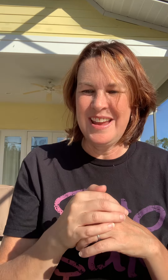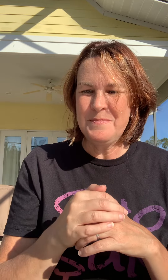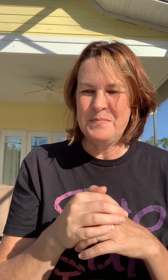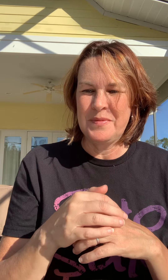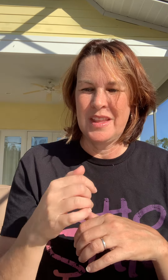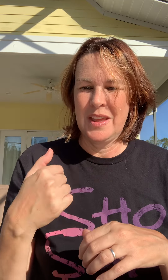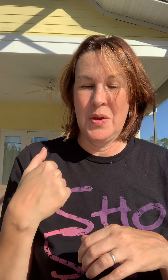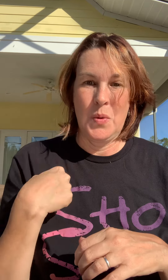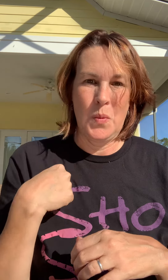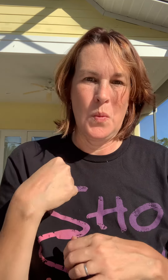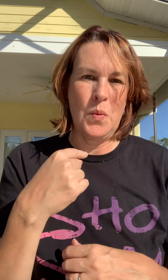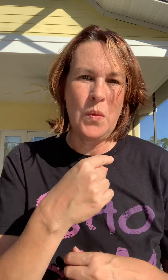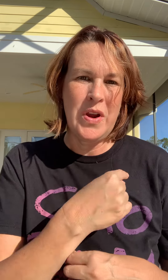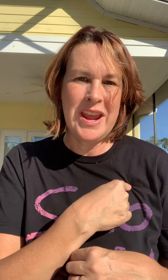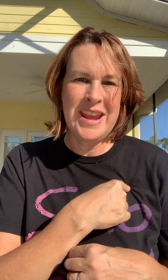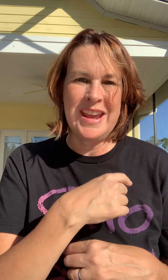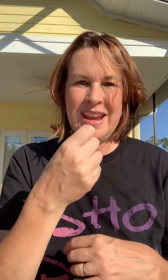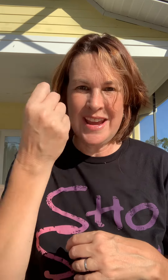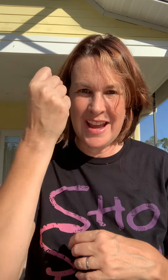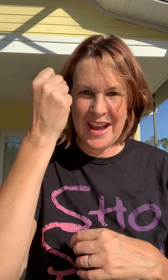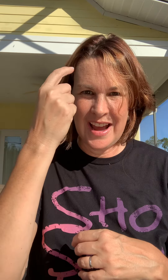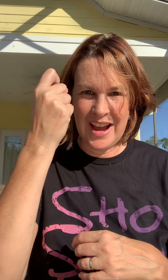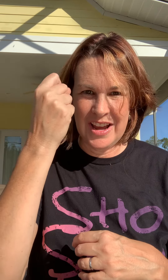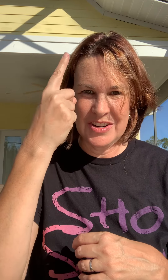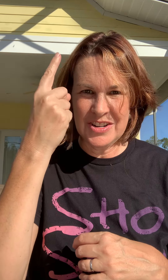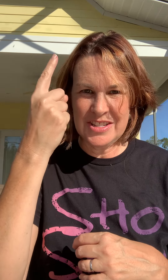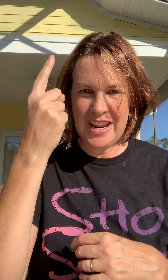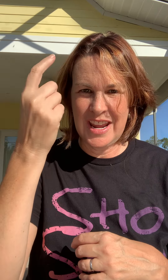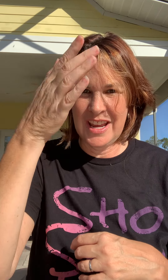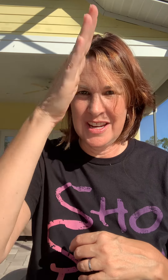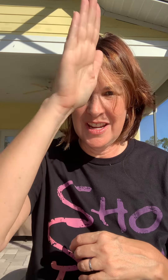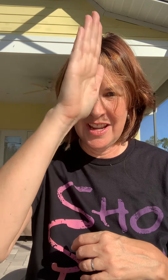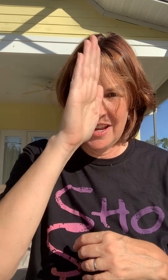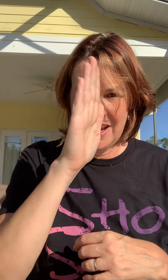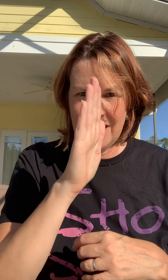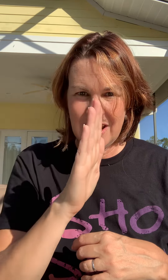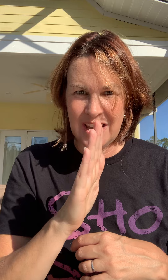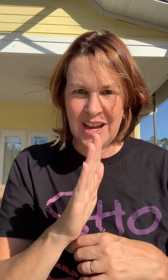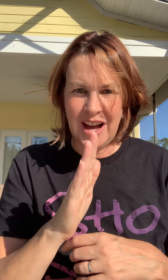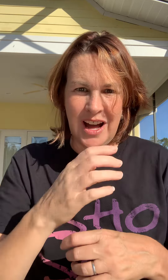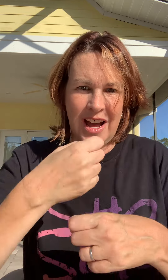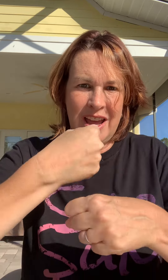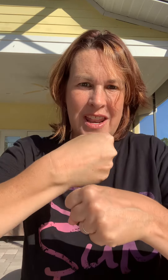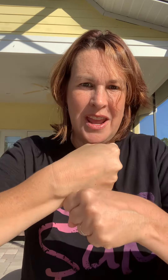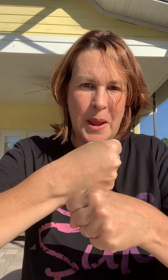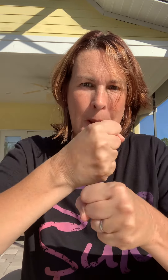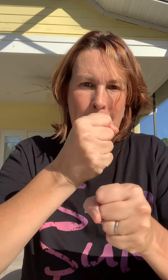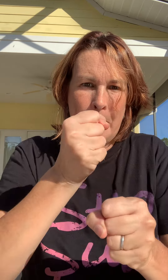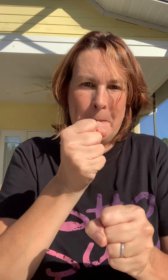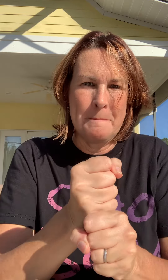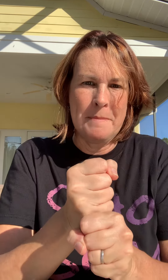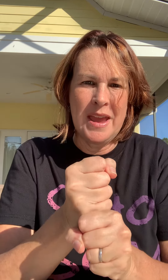We understand God made